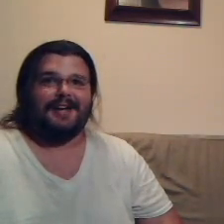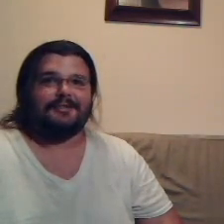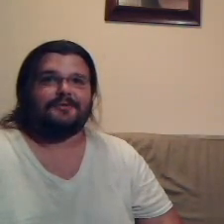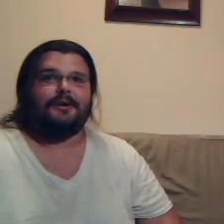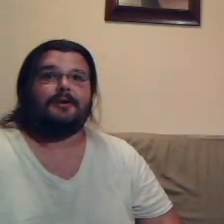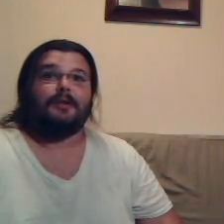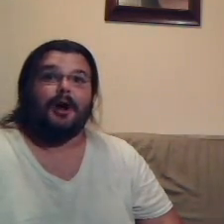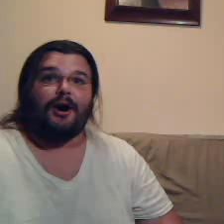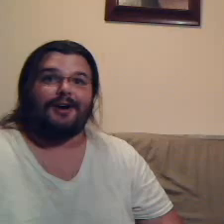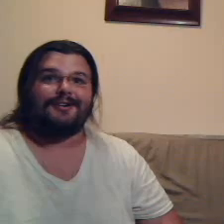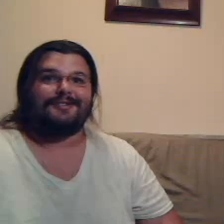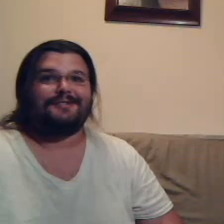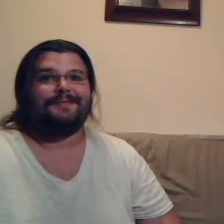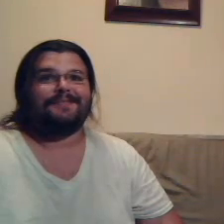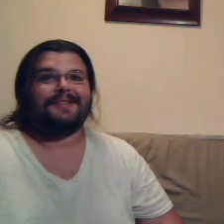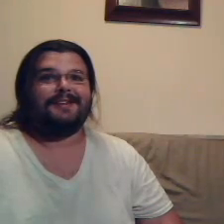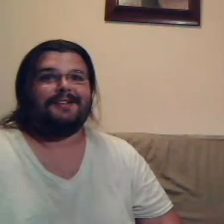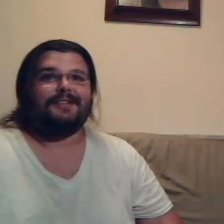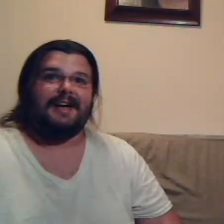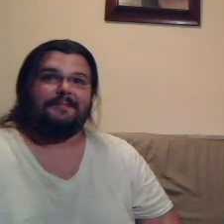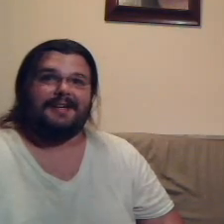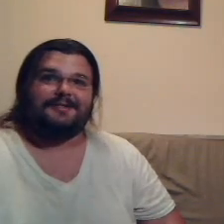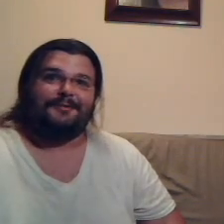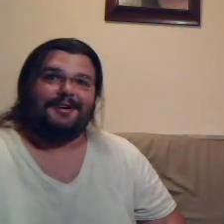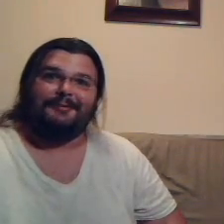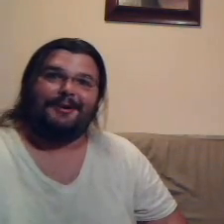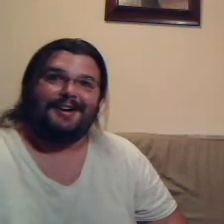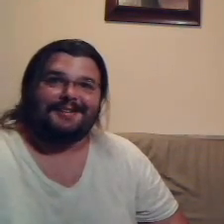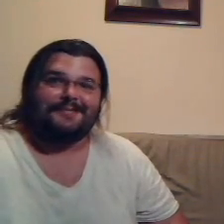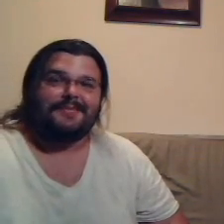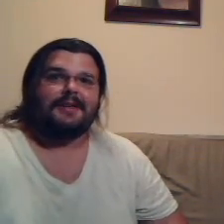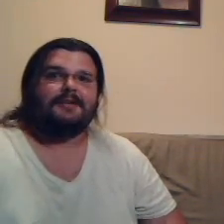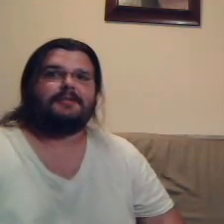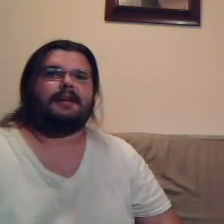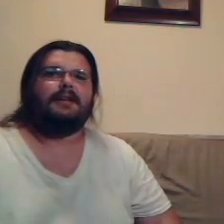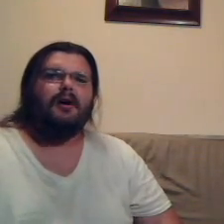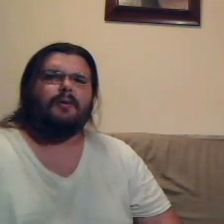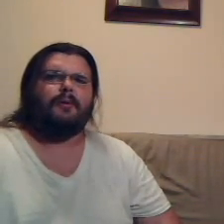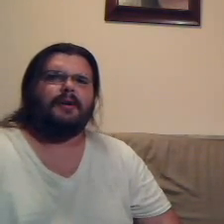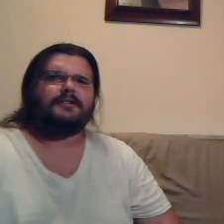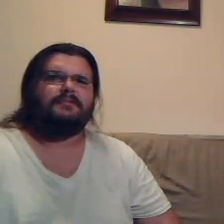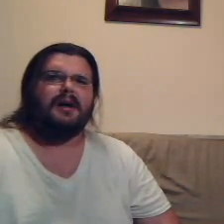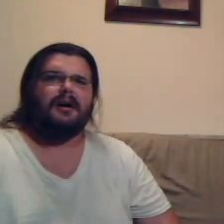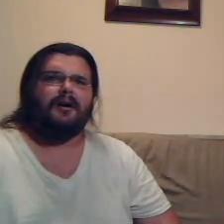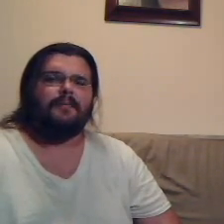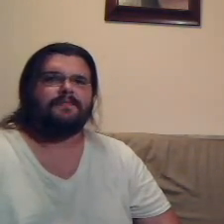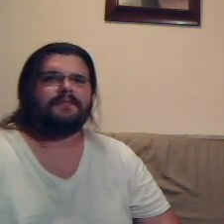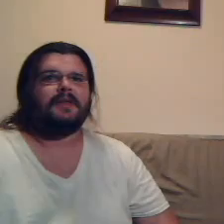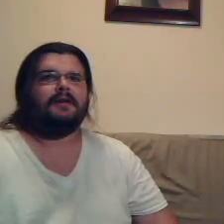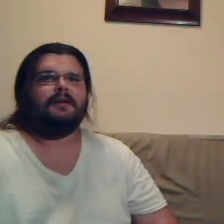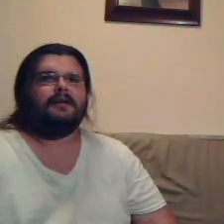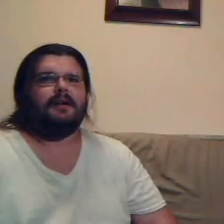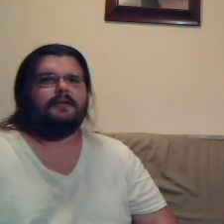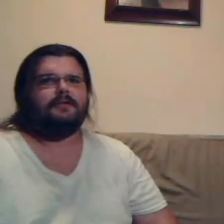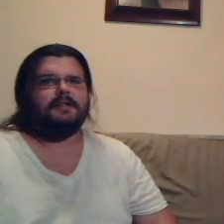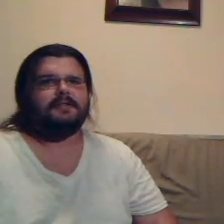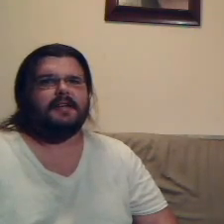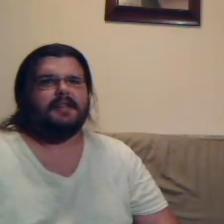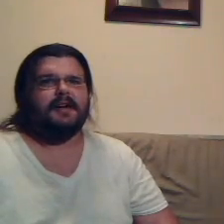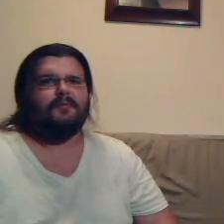extra, large. That B's the one you want? She's like, no, I want a small. And you didn't say that,